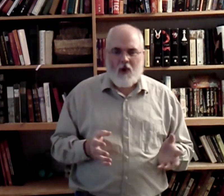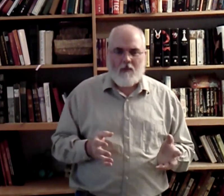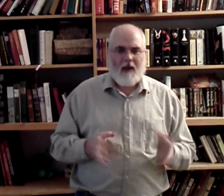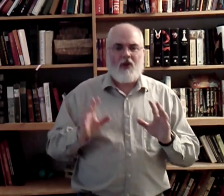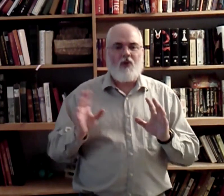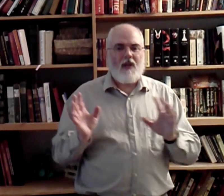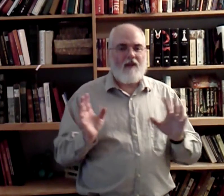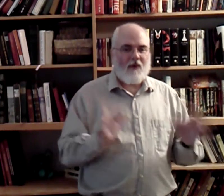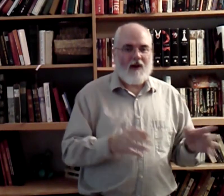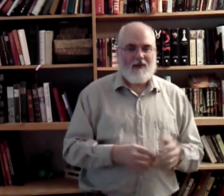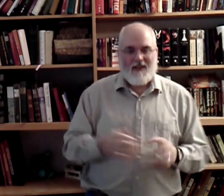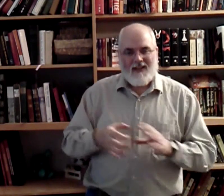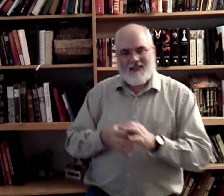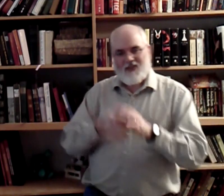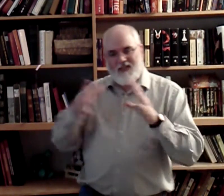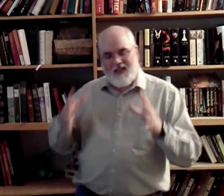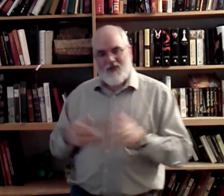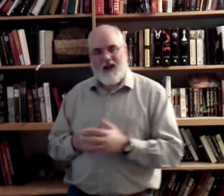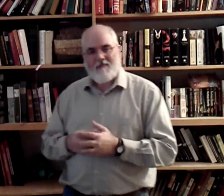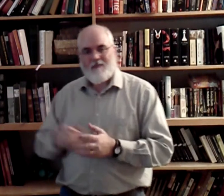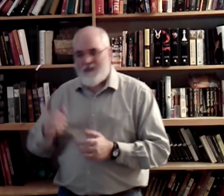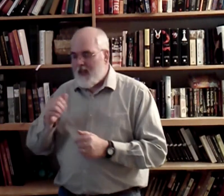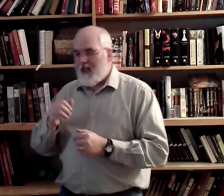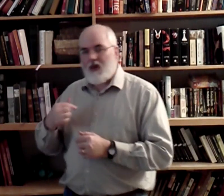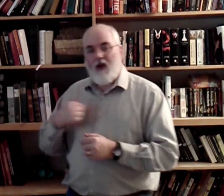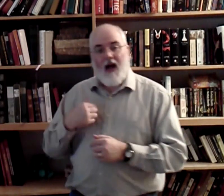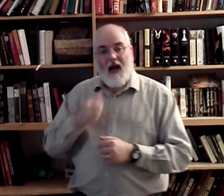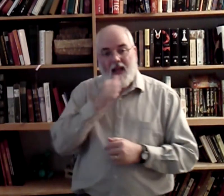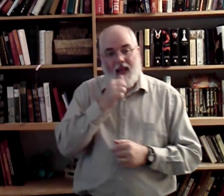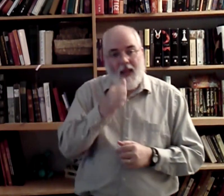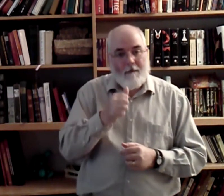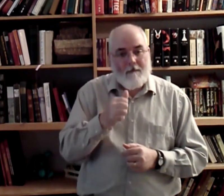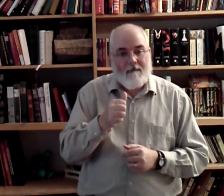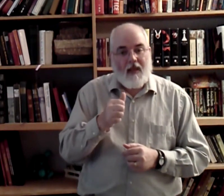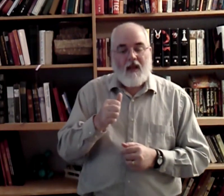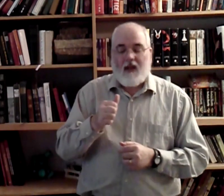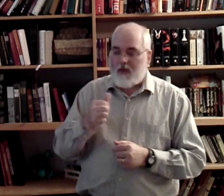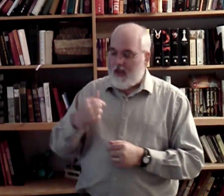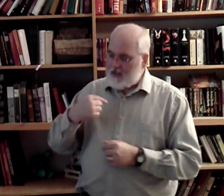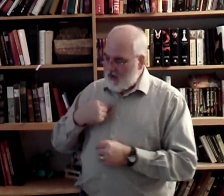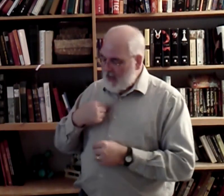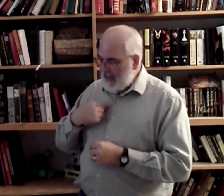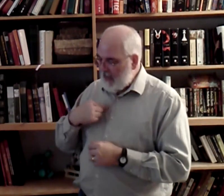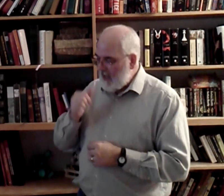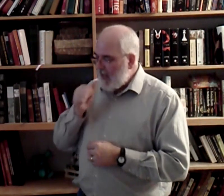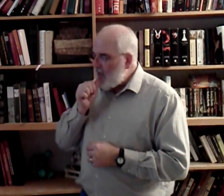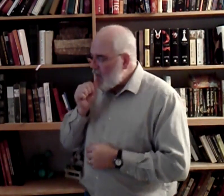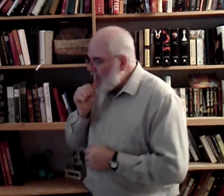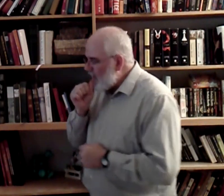word, but I've been using it forever. So, decontract them. Okay? So, I am. Okay? So, I and the letter